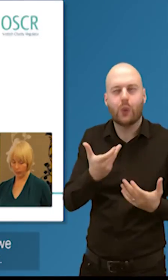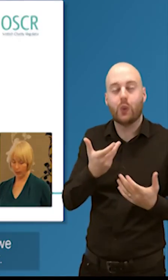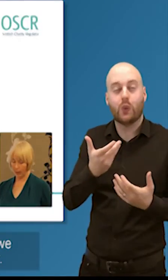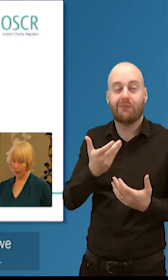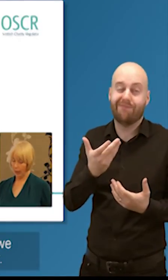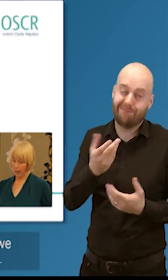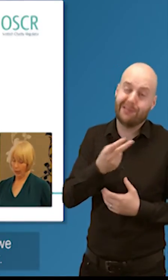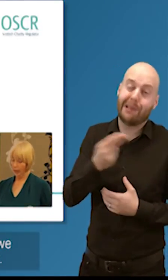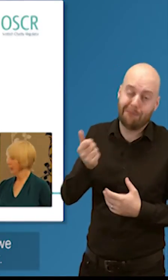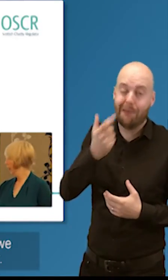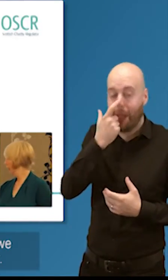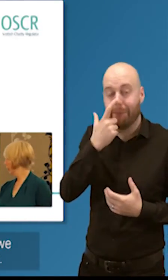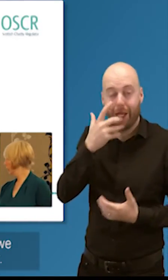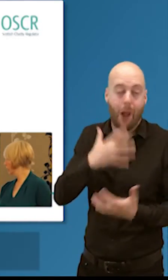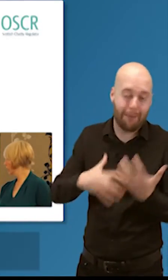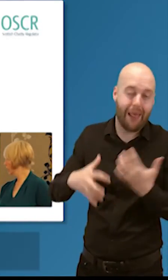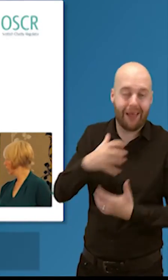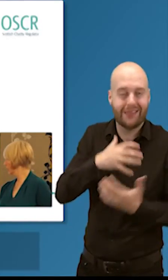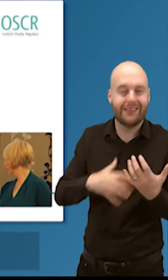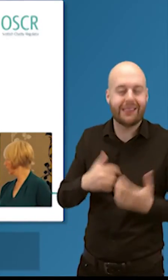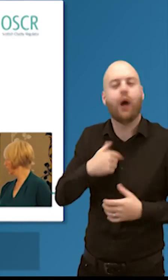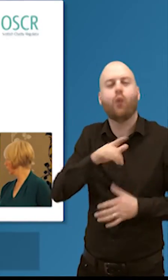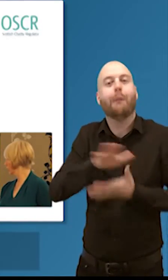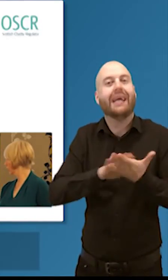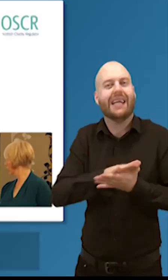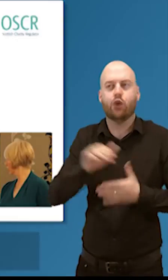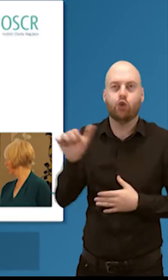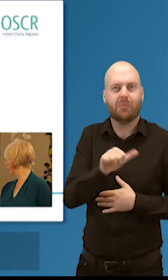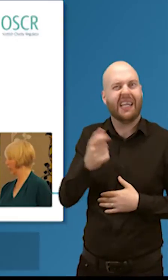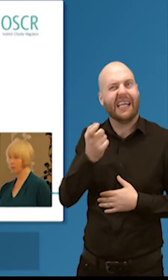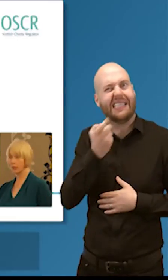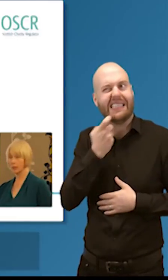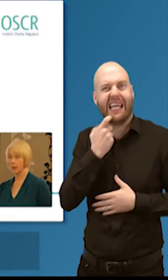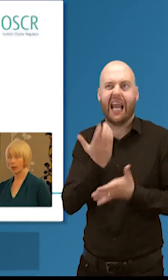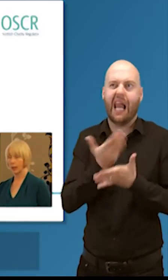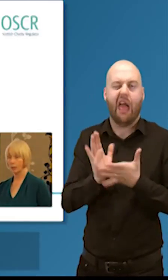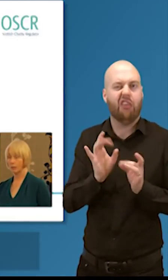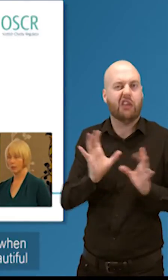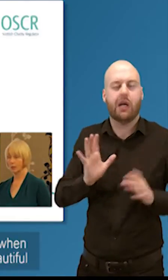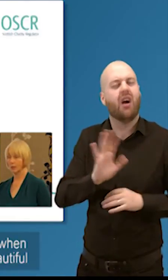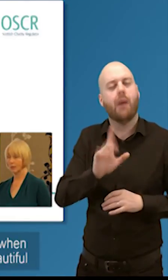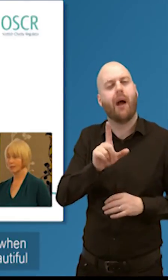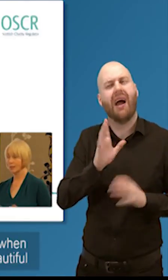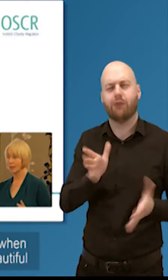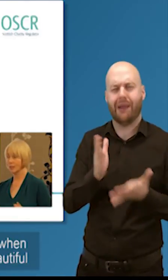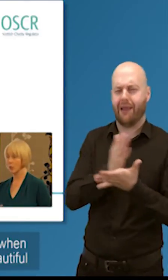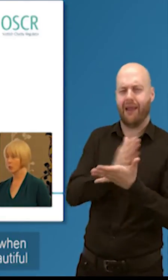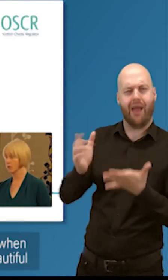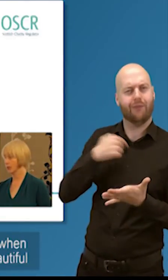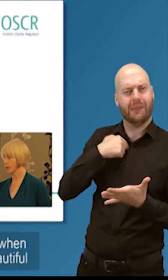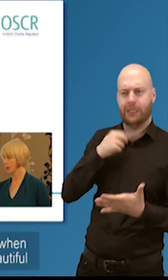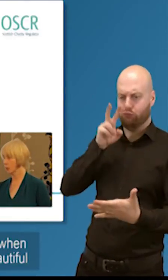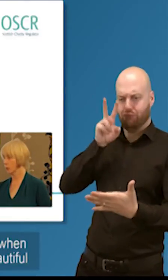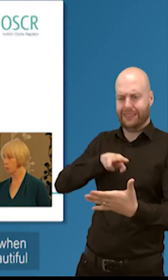and obviously charities charities that don't provide public benefit um and there are easy